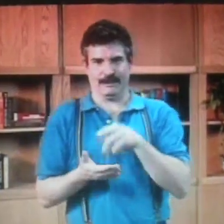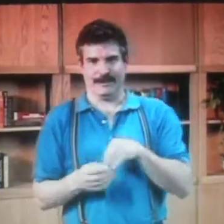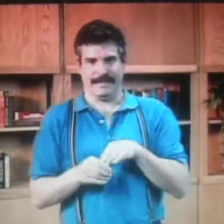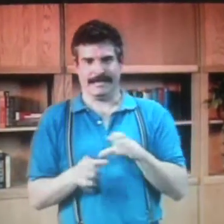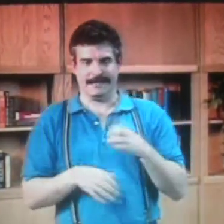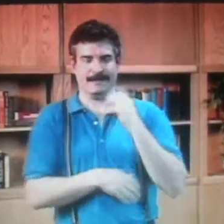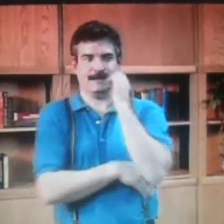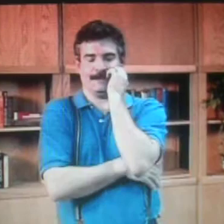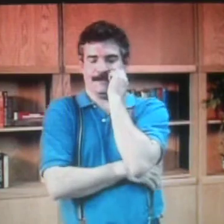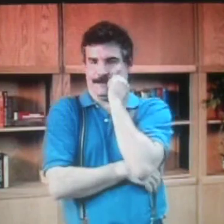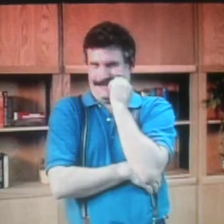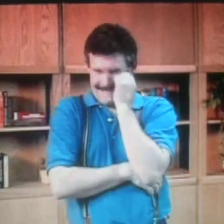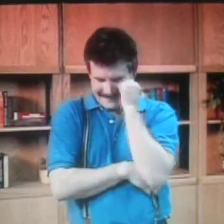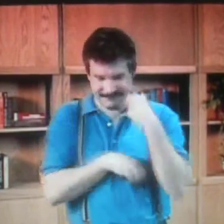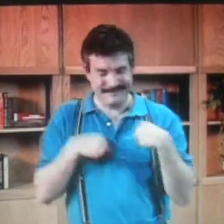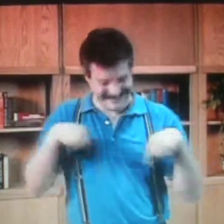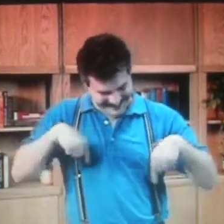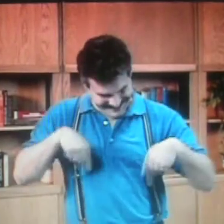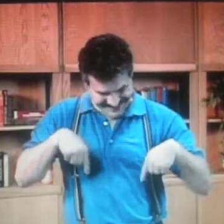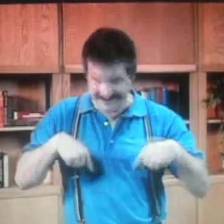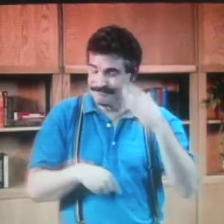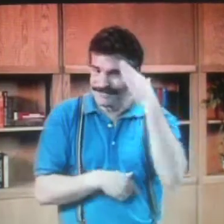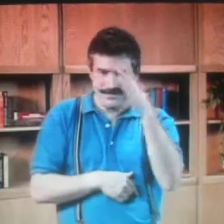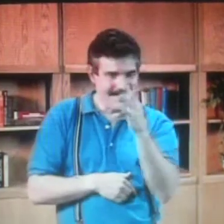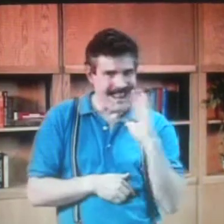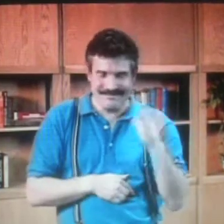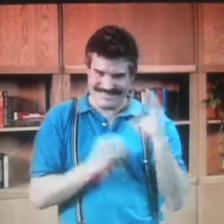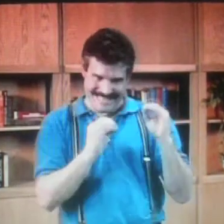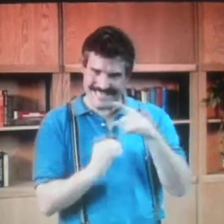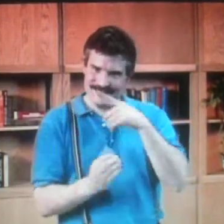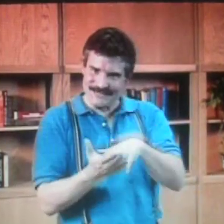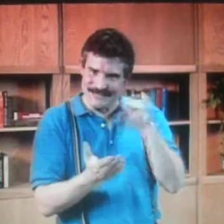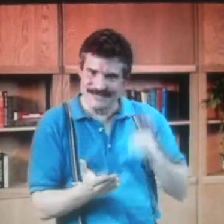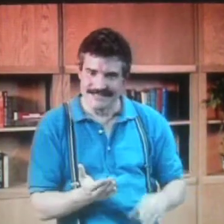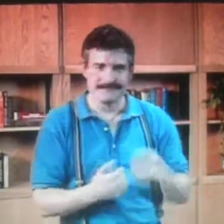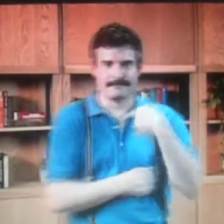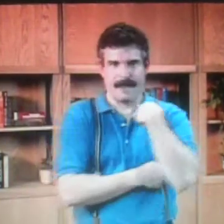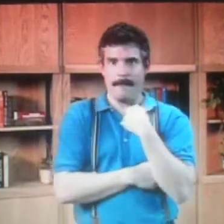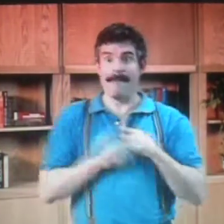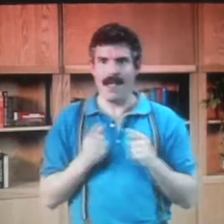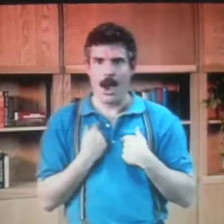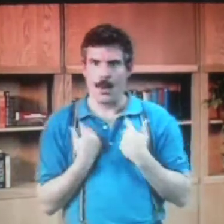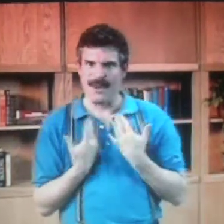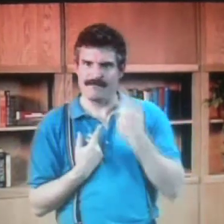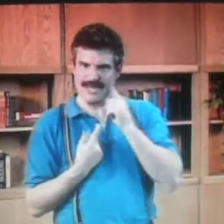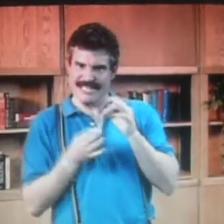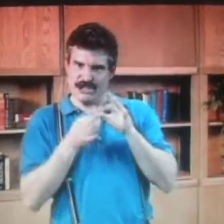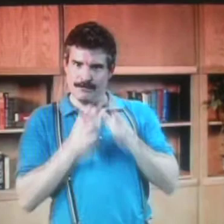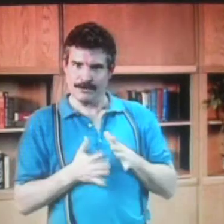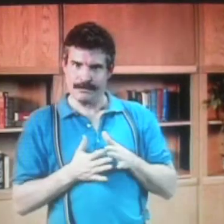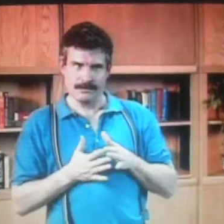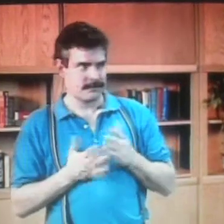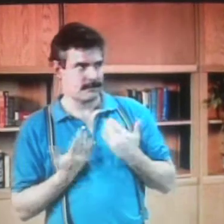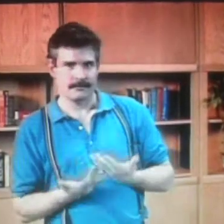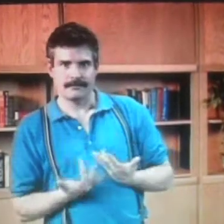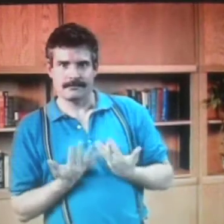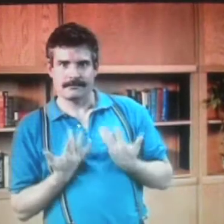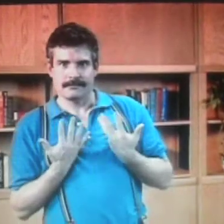So it was about 30 or 40 students who entered. So I was really nervous, because I never taught hearing students. So I was waiting for the